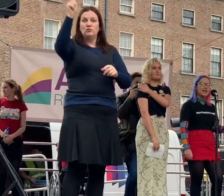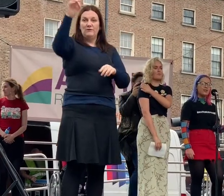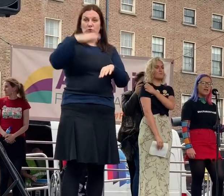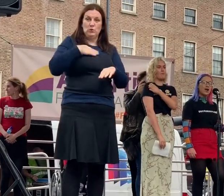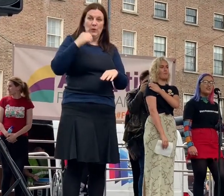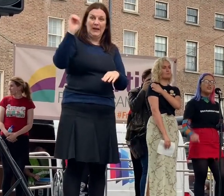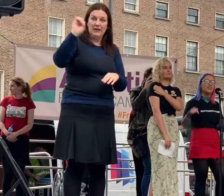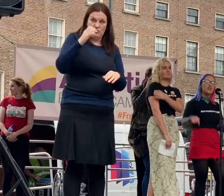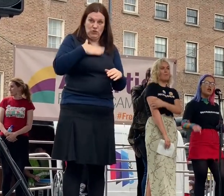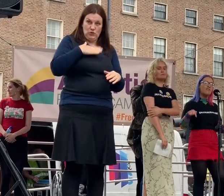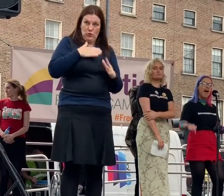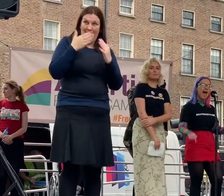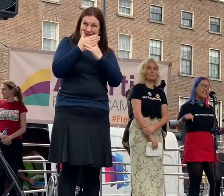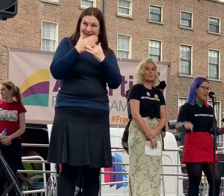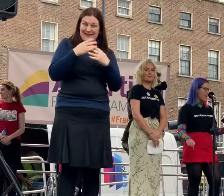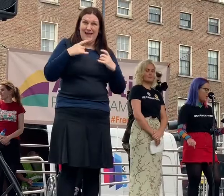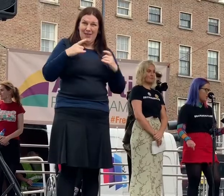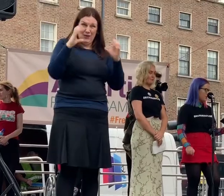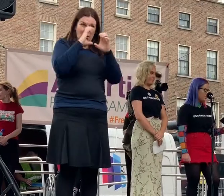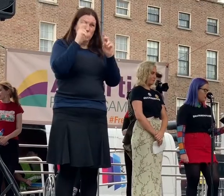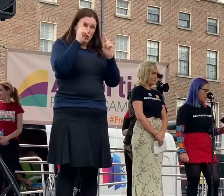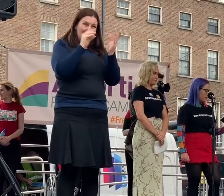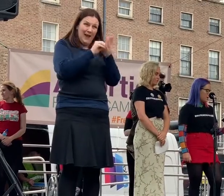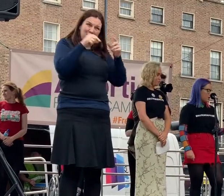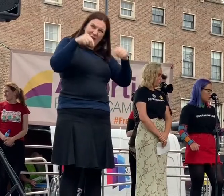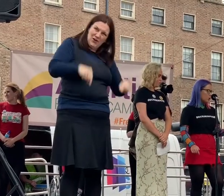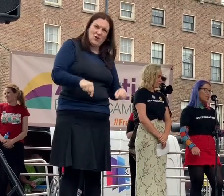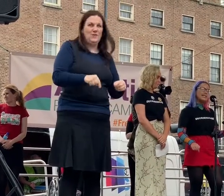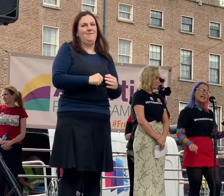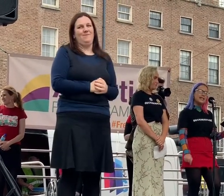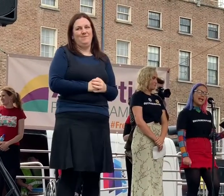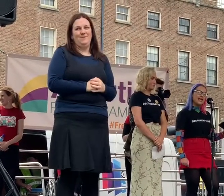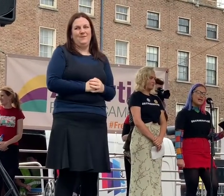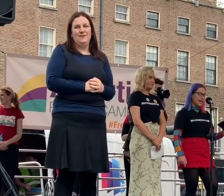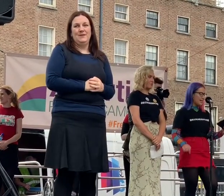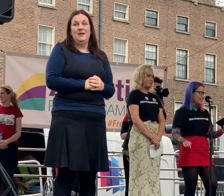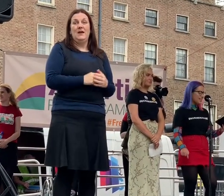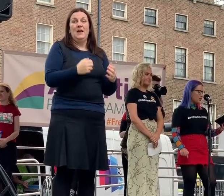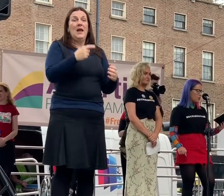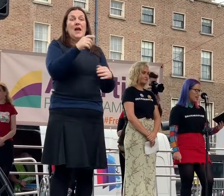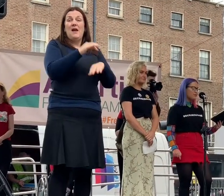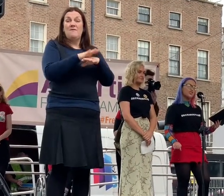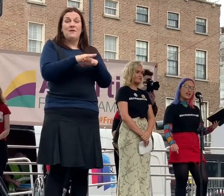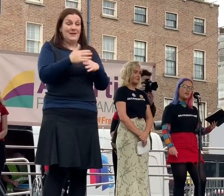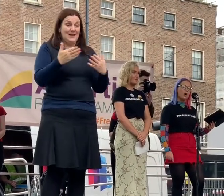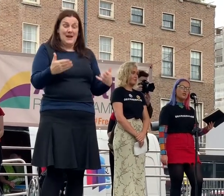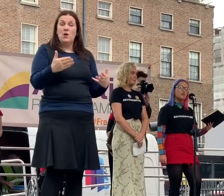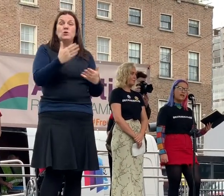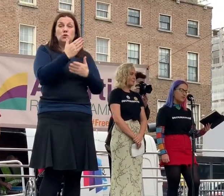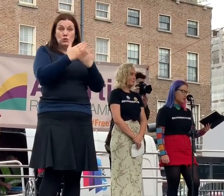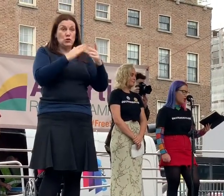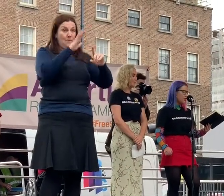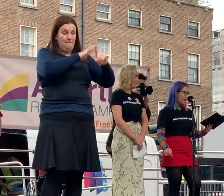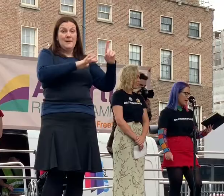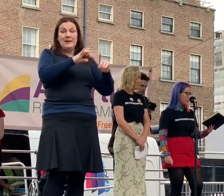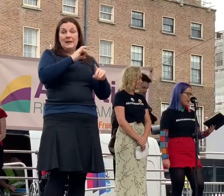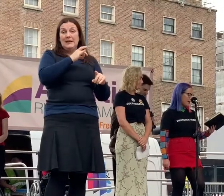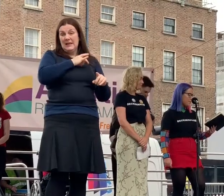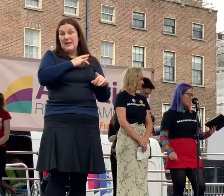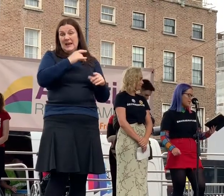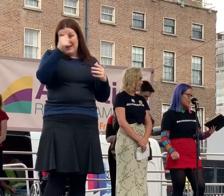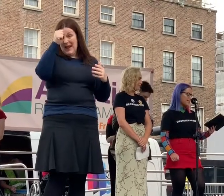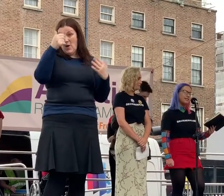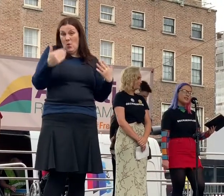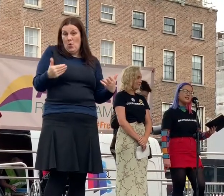access healthcare that they should have had here. Those in Kilkenny still wait for certain hospitals to help